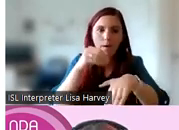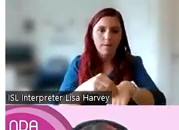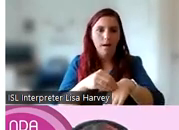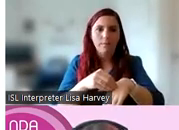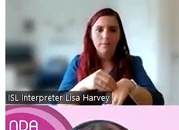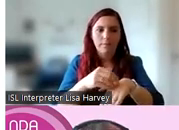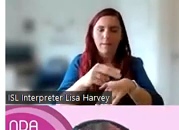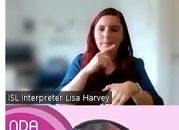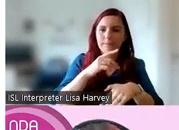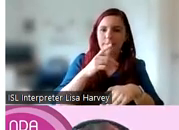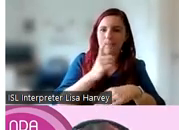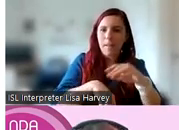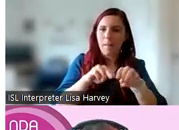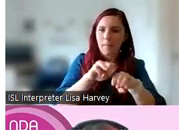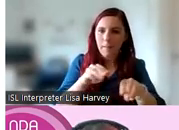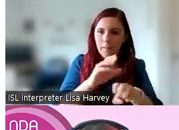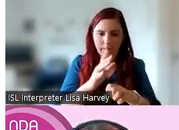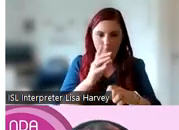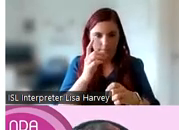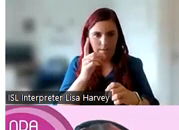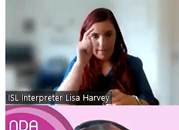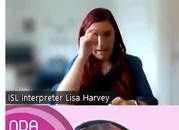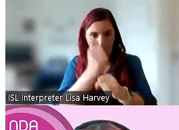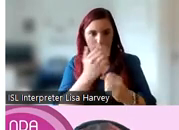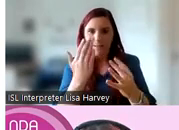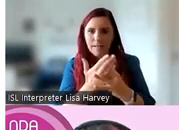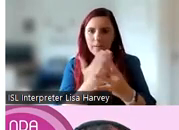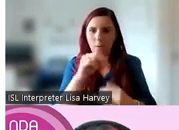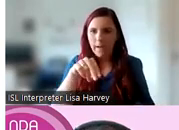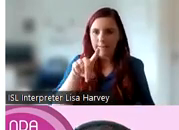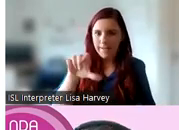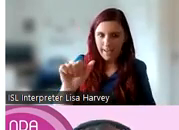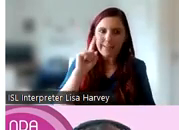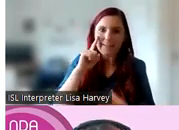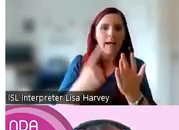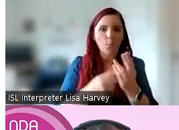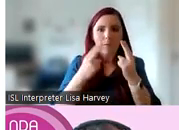people that consider things like accessibility. So the NDA set out to fill that gap.